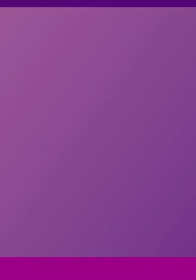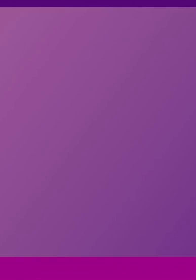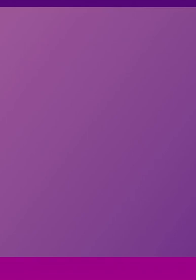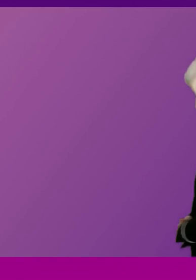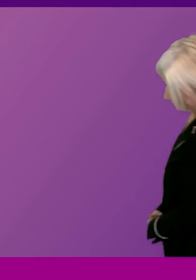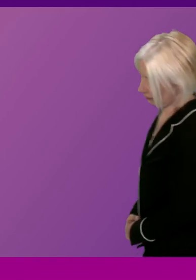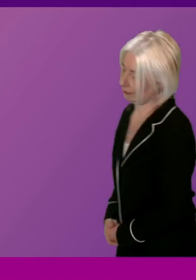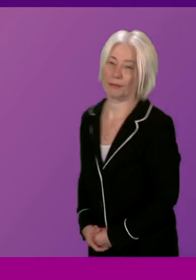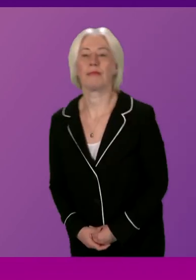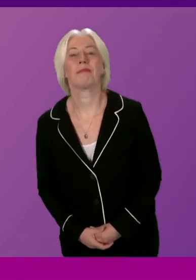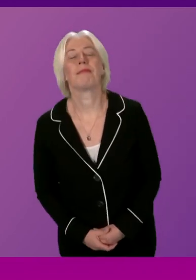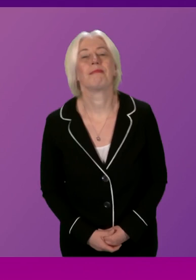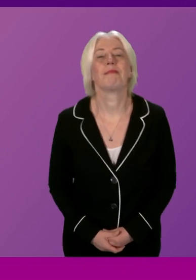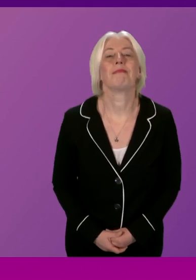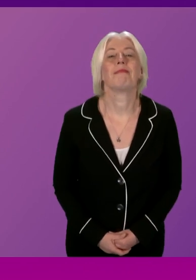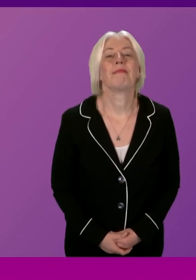Okay, thank you.